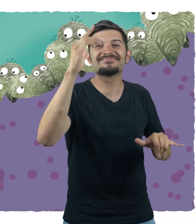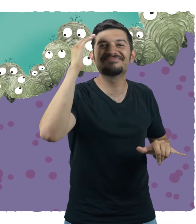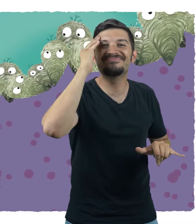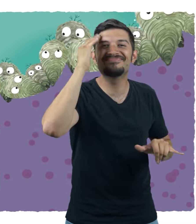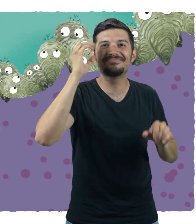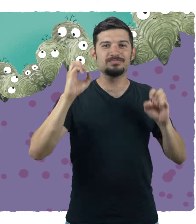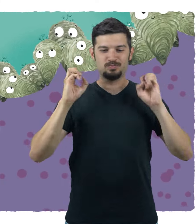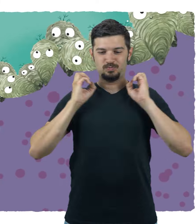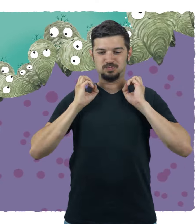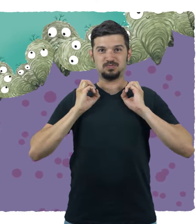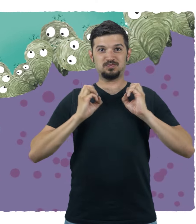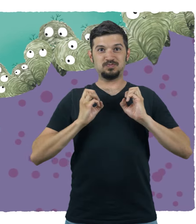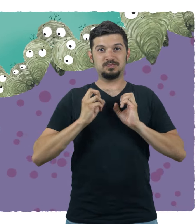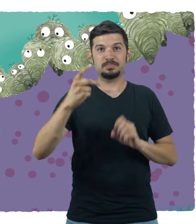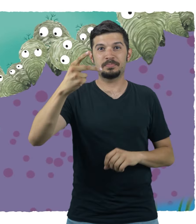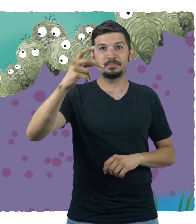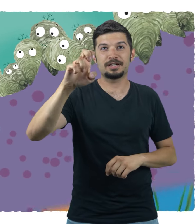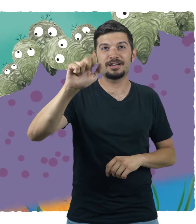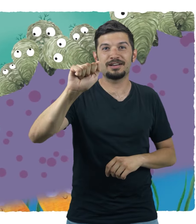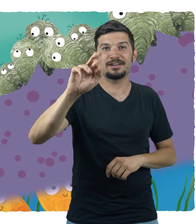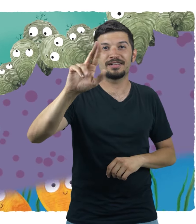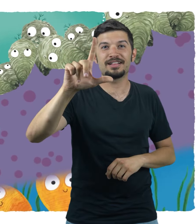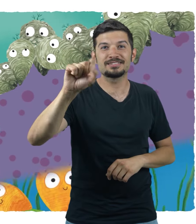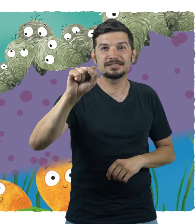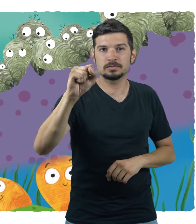clam shells are smoother by comparison.